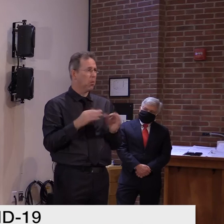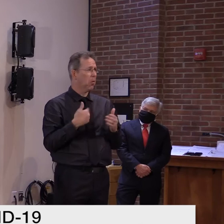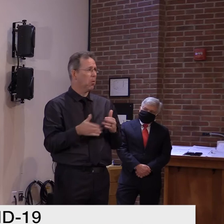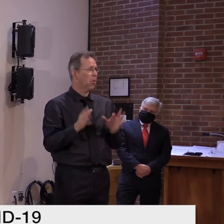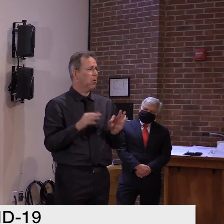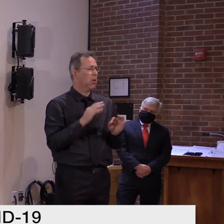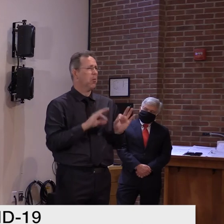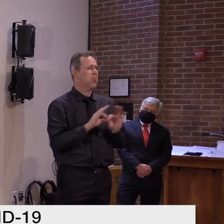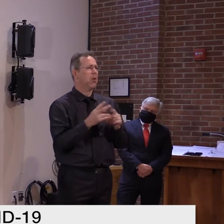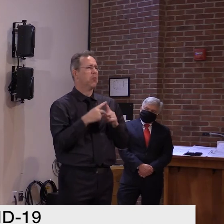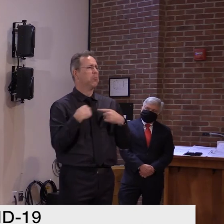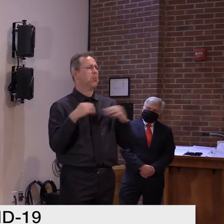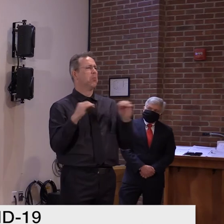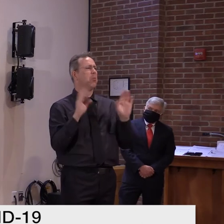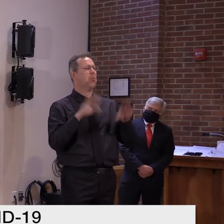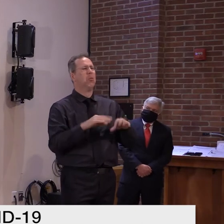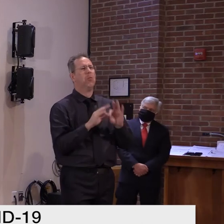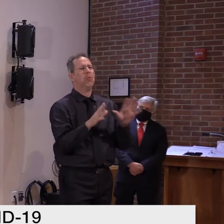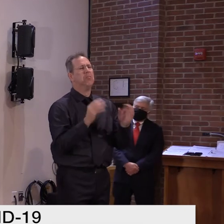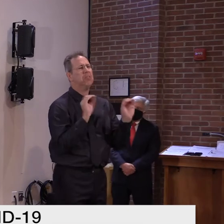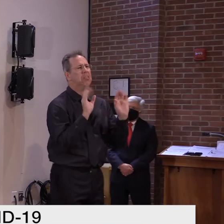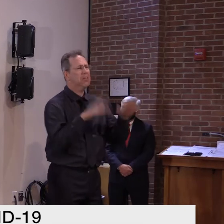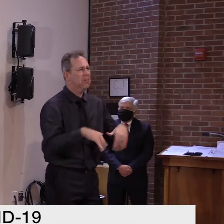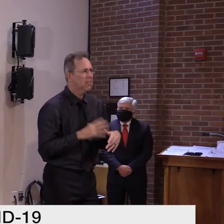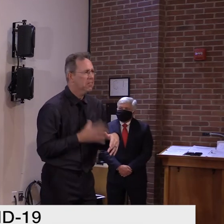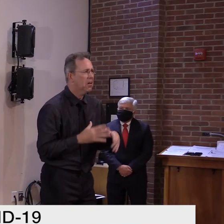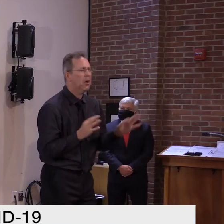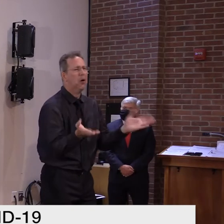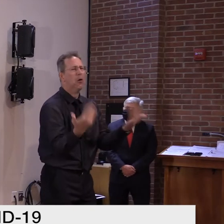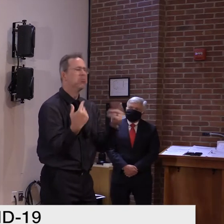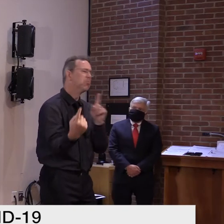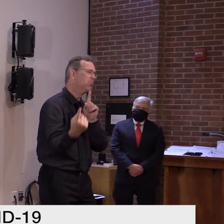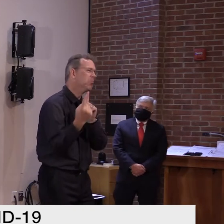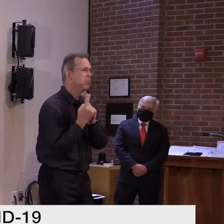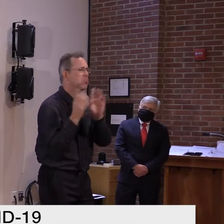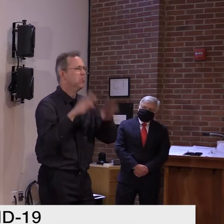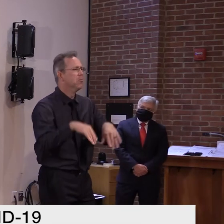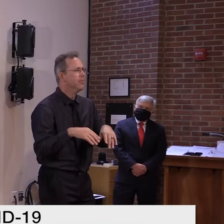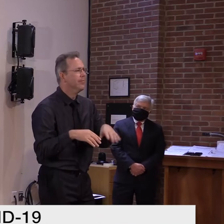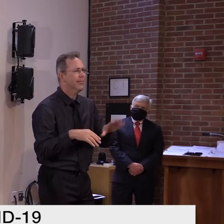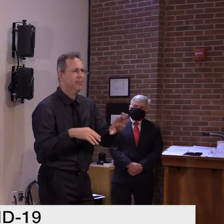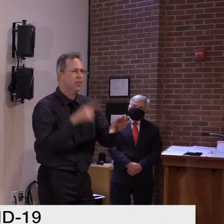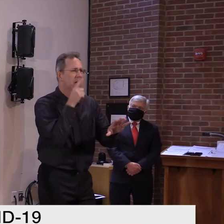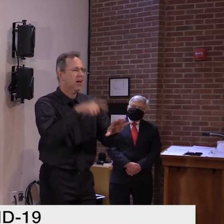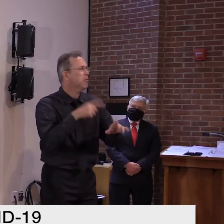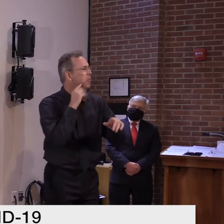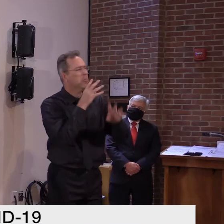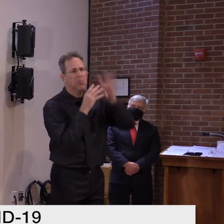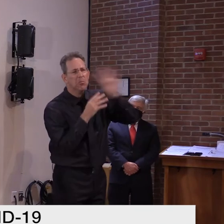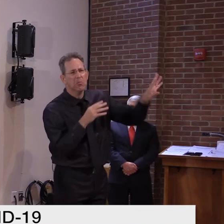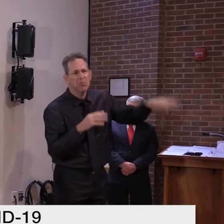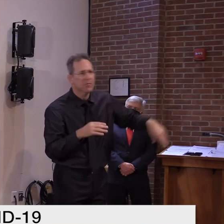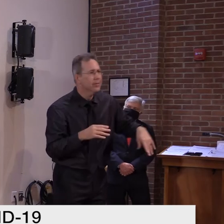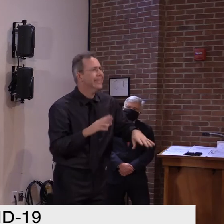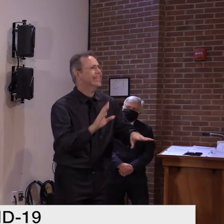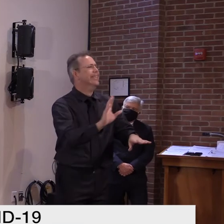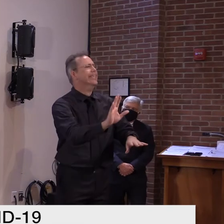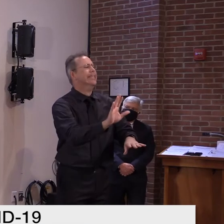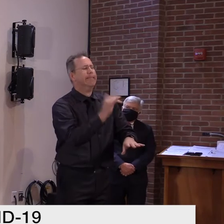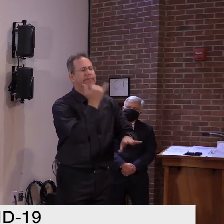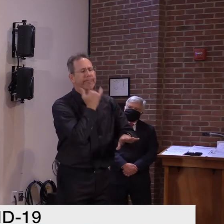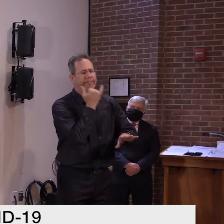someone because it didn't work. That's far from true. It's very effective, it works,